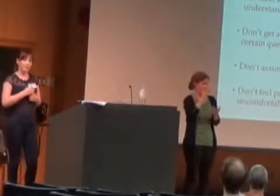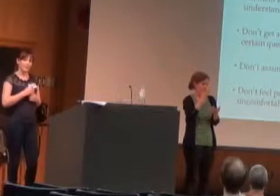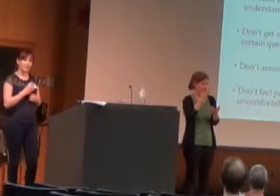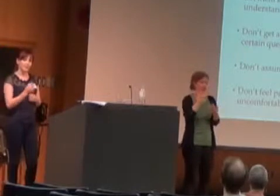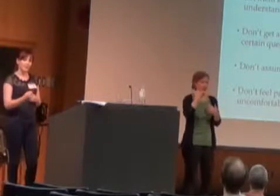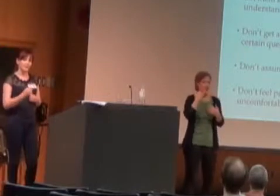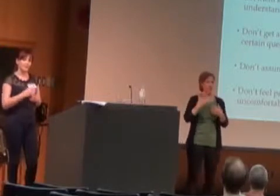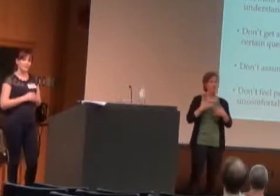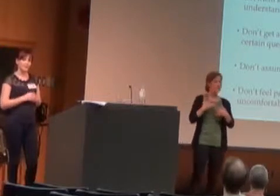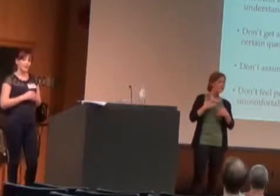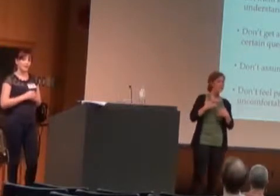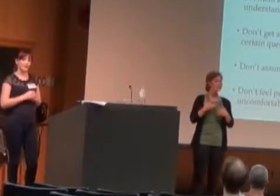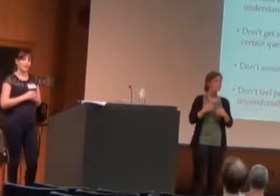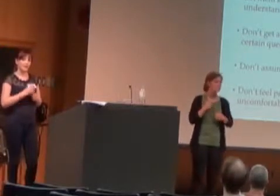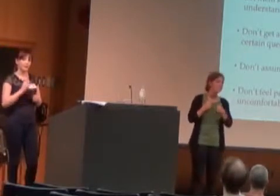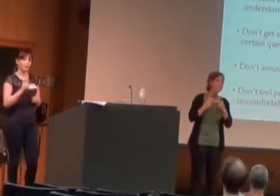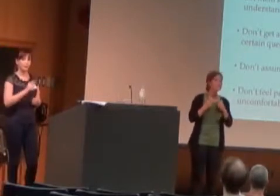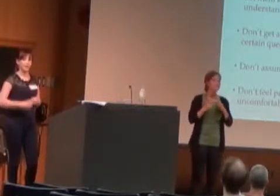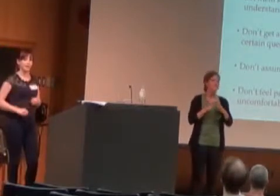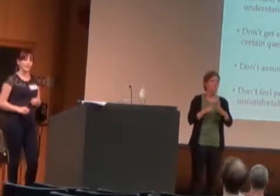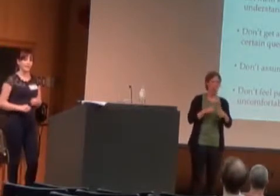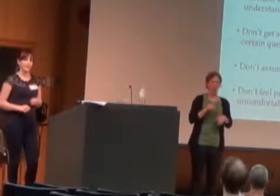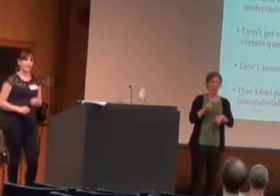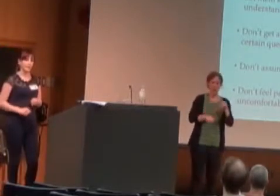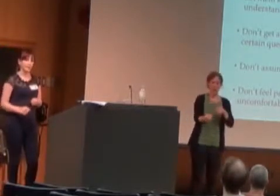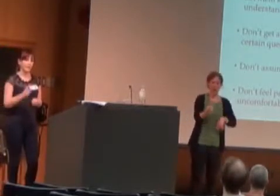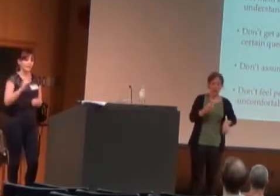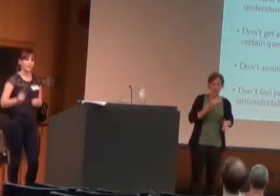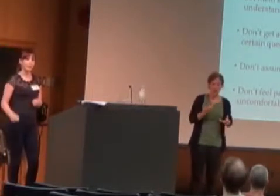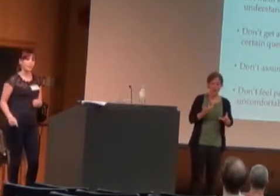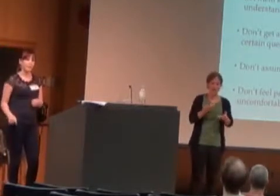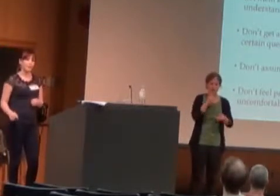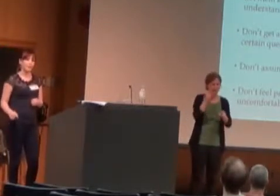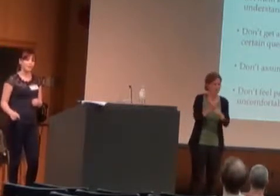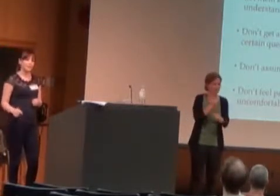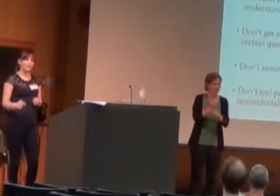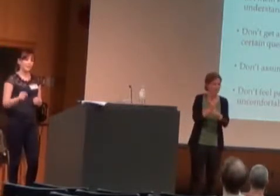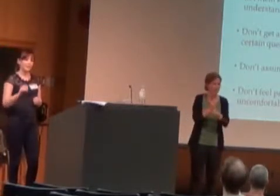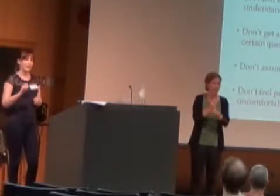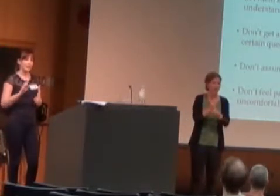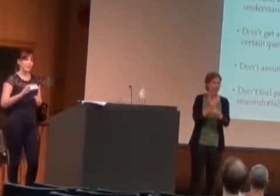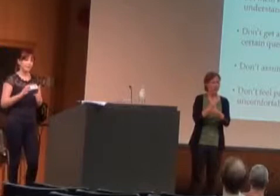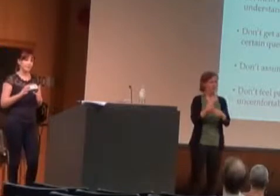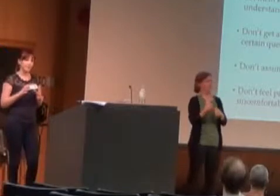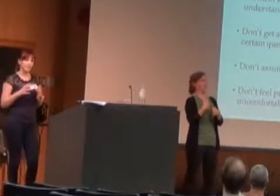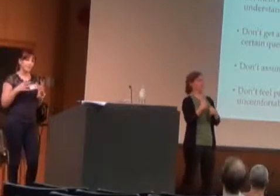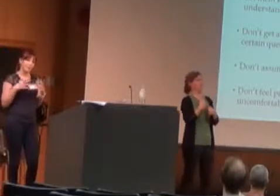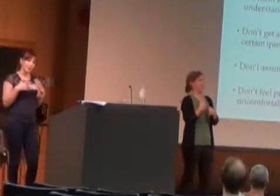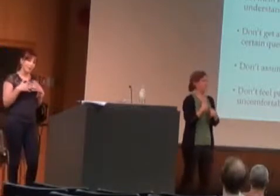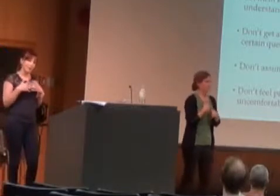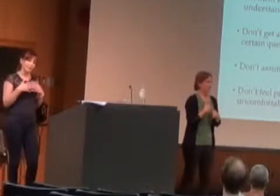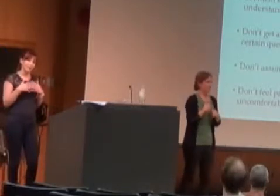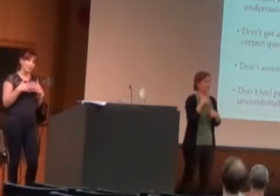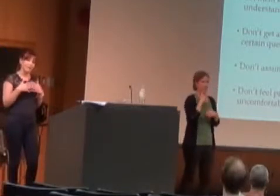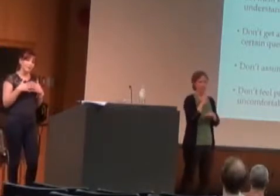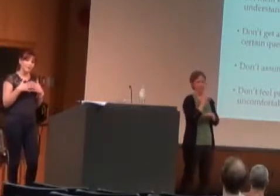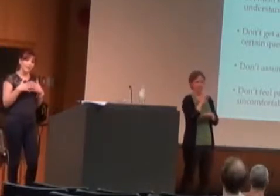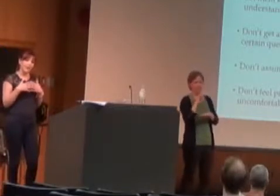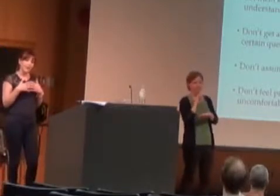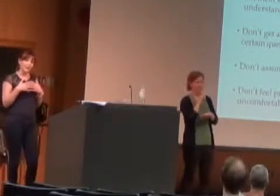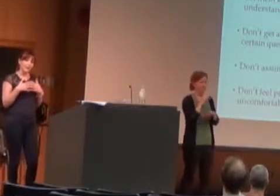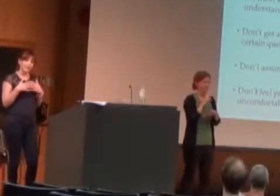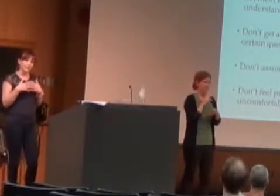come off as aggressive and be like, oh, you can't ask that question that's inappropriate, they might feel a bit guarded.